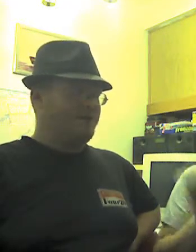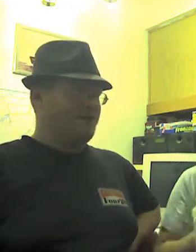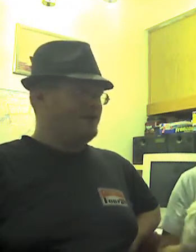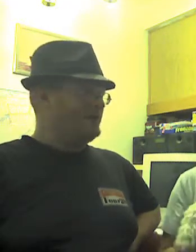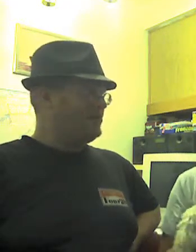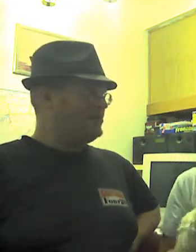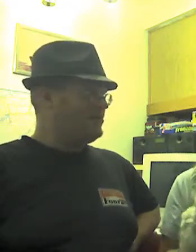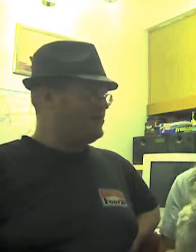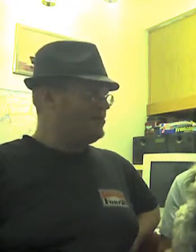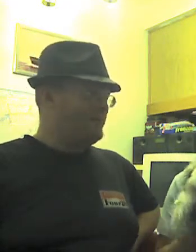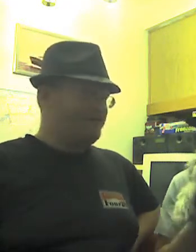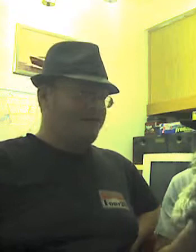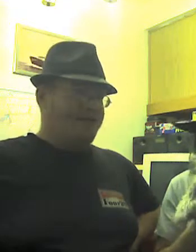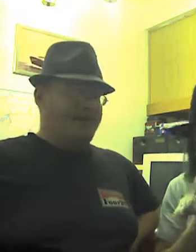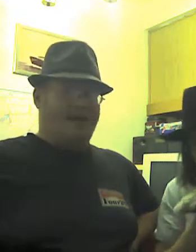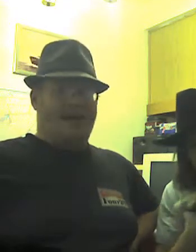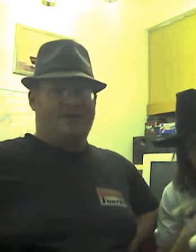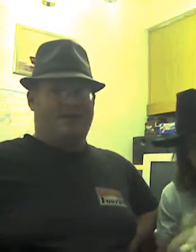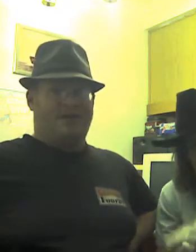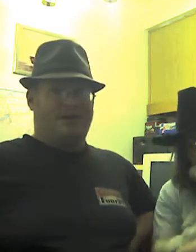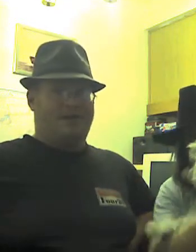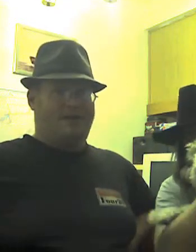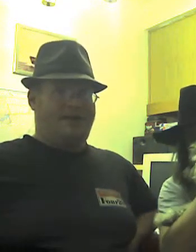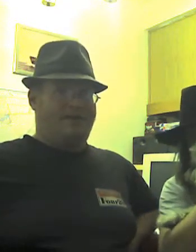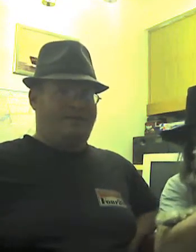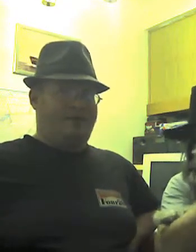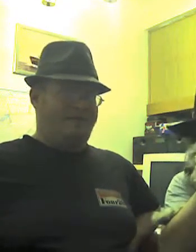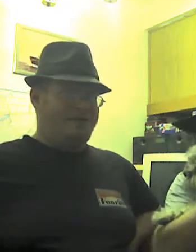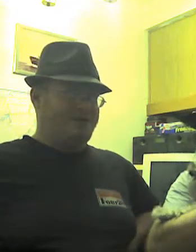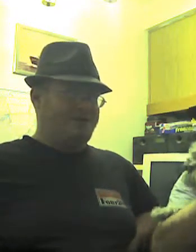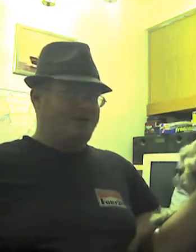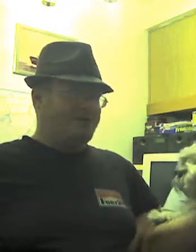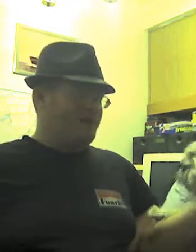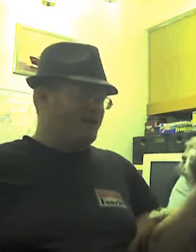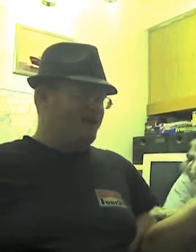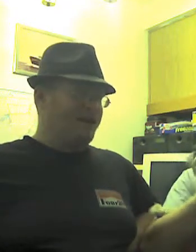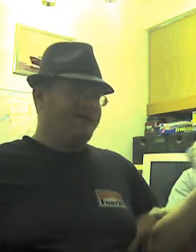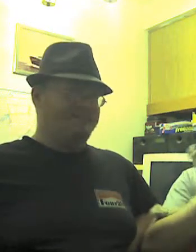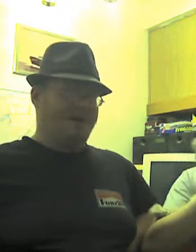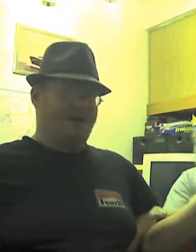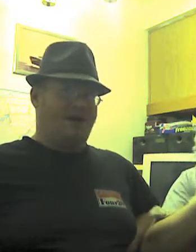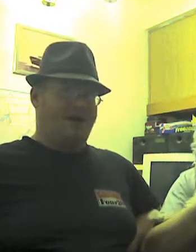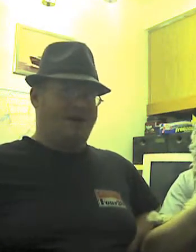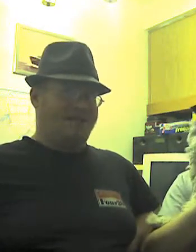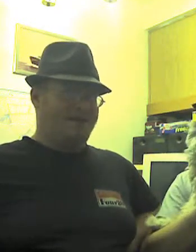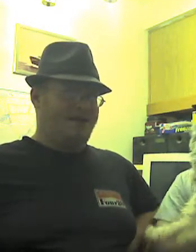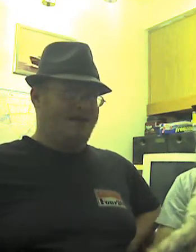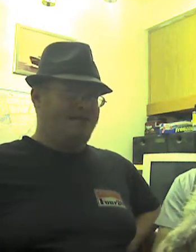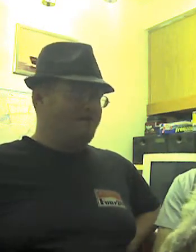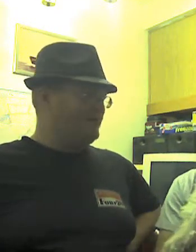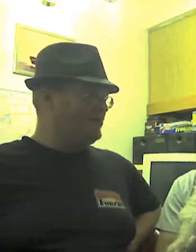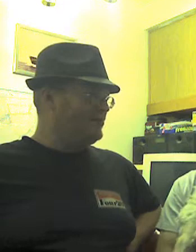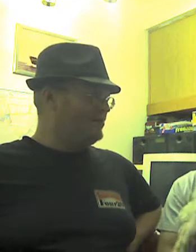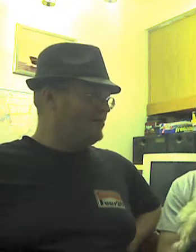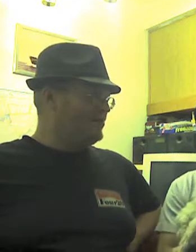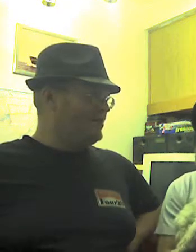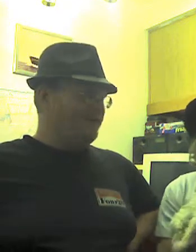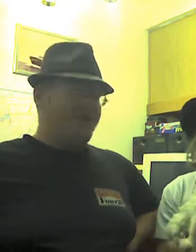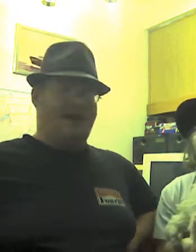And I ordered three books, but that's besides the point she ordered three fly fishing books online. We've got more coming, but we'll even go. The